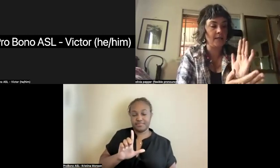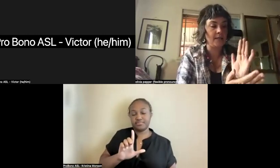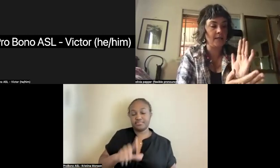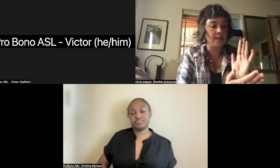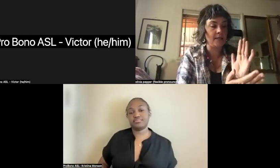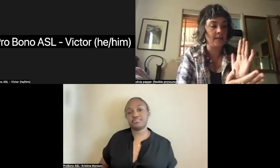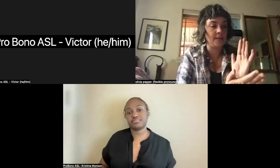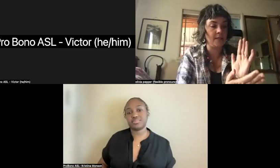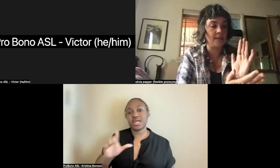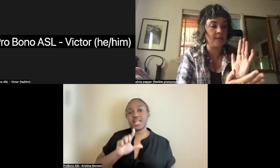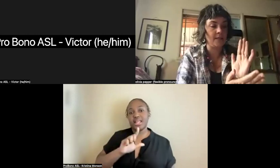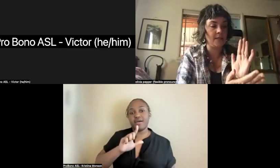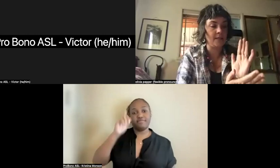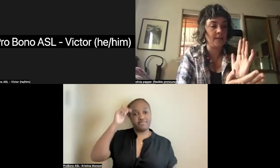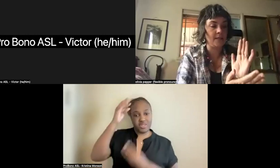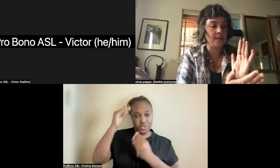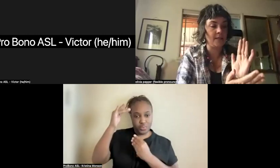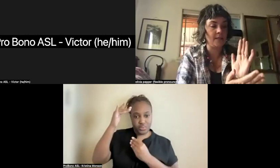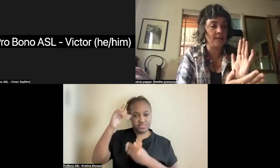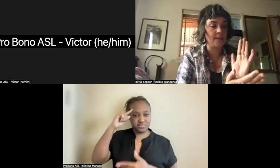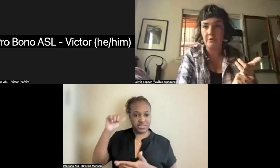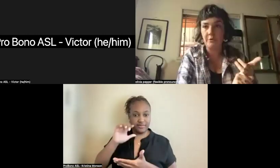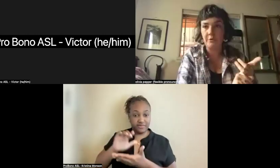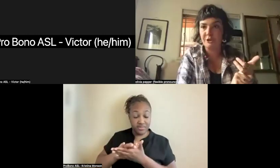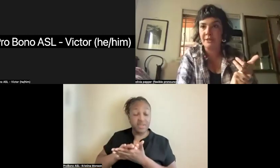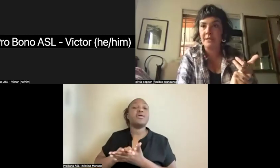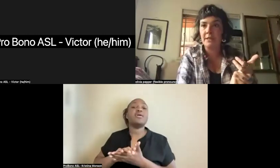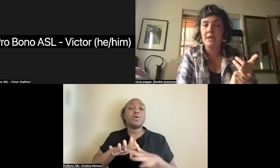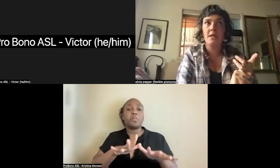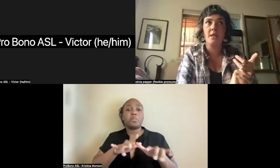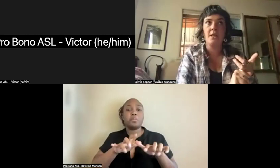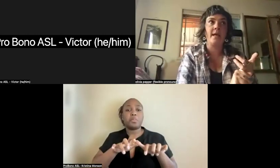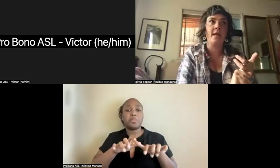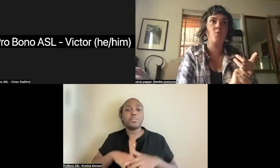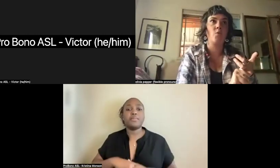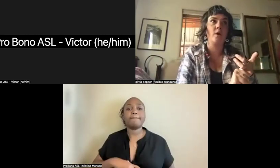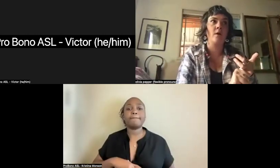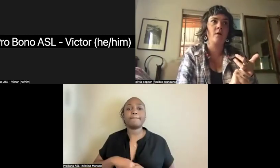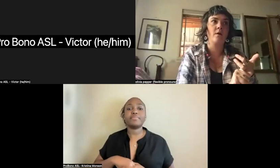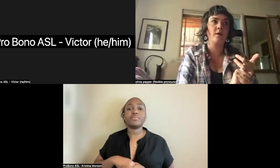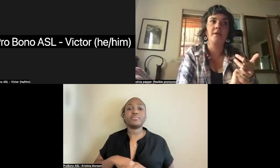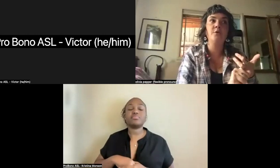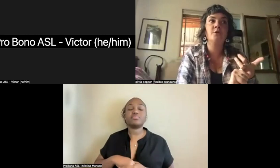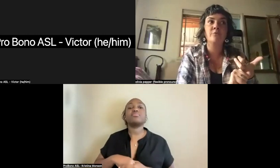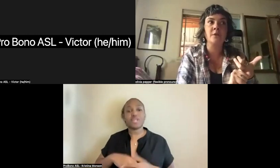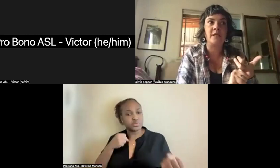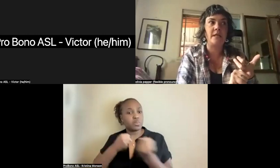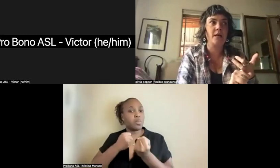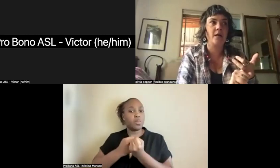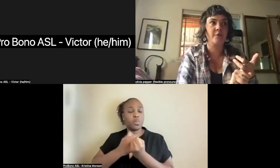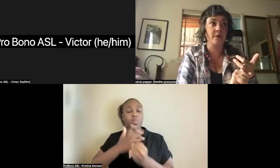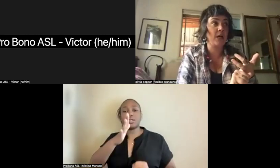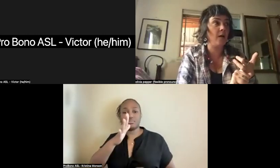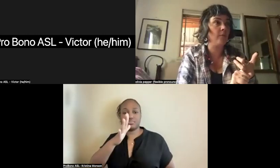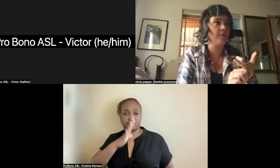very anti-slavery, very pro-women's liberation. They were, unusually